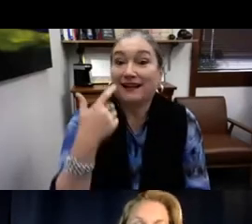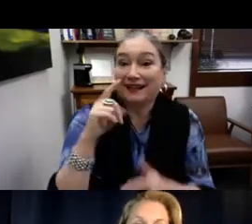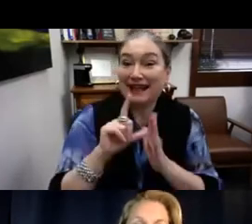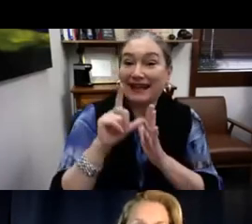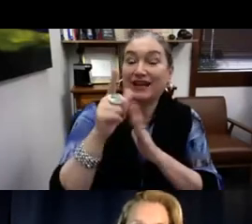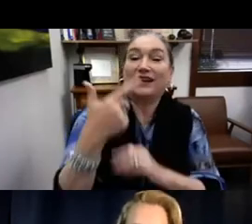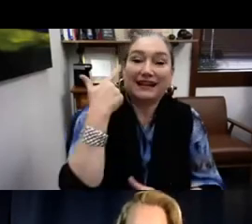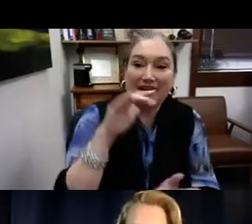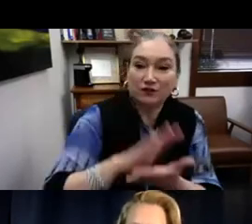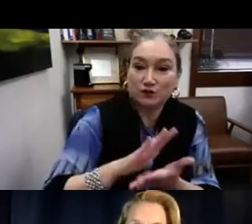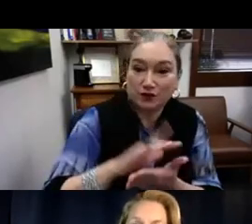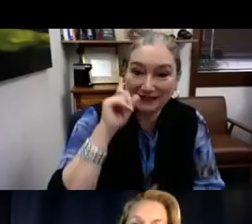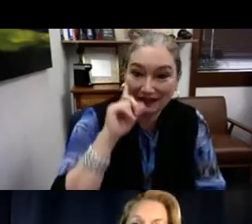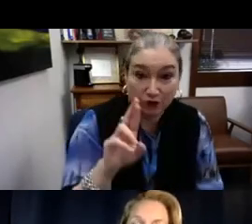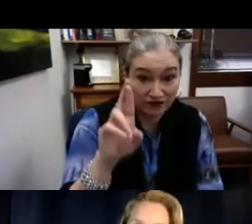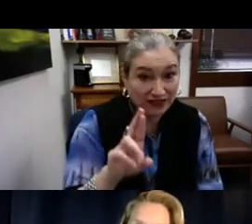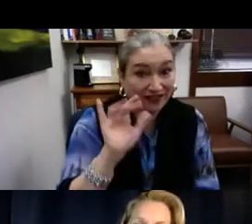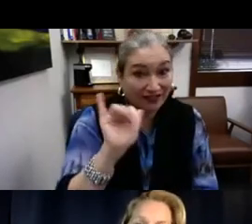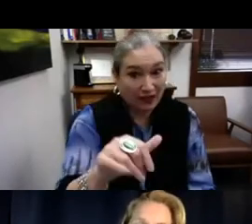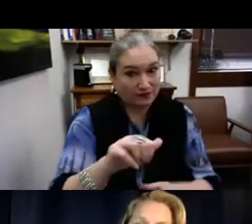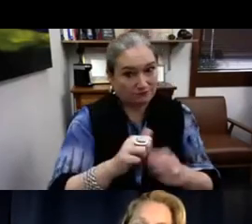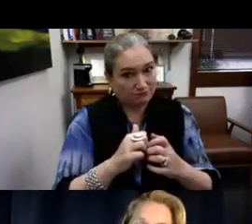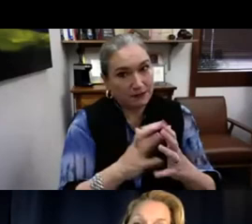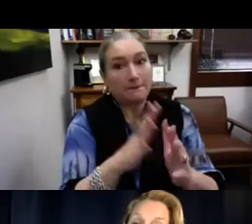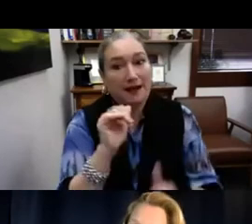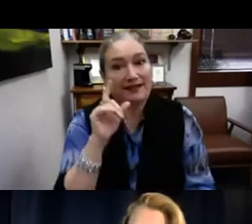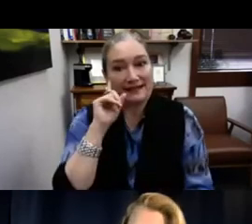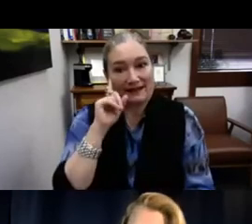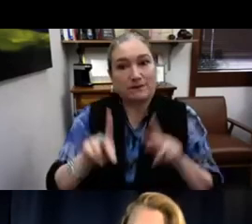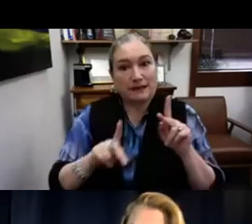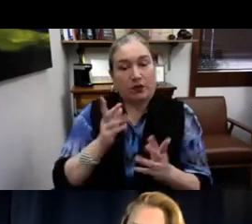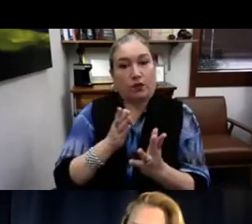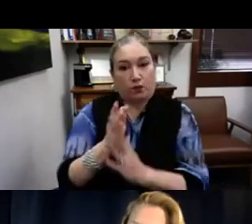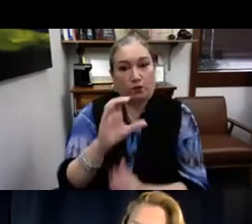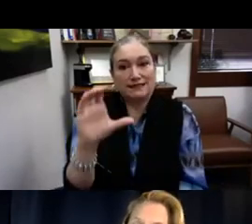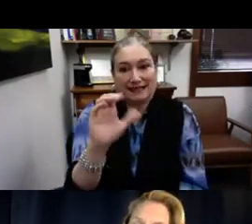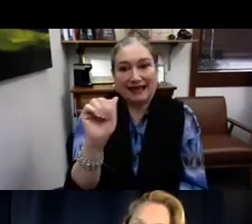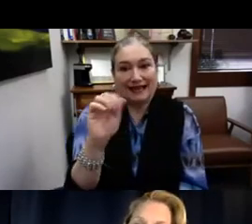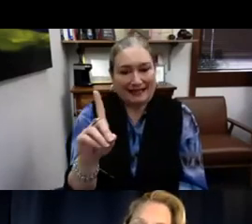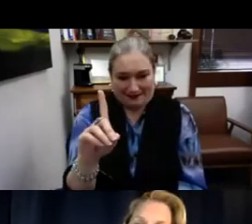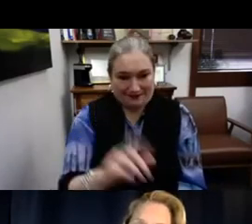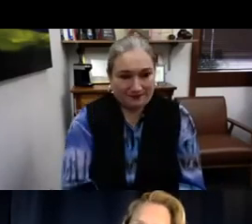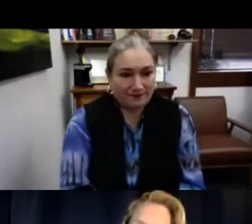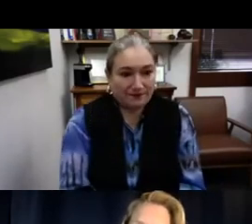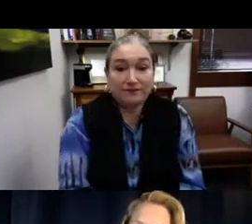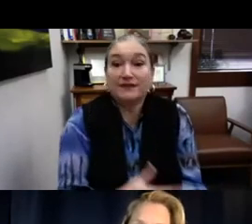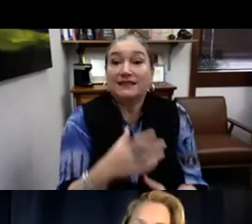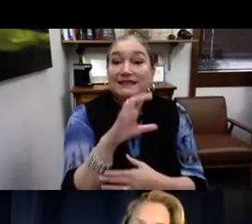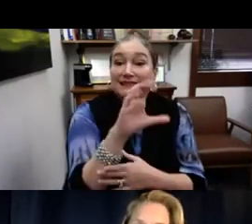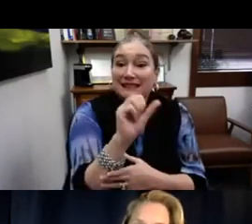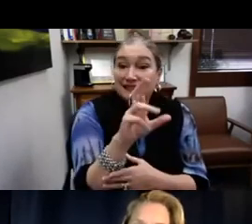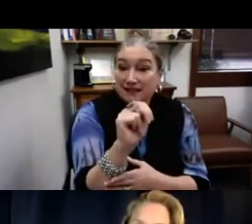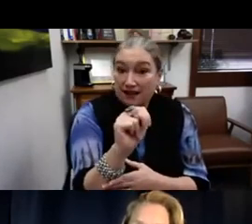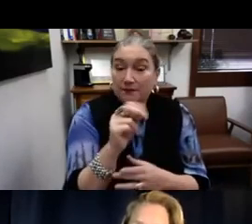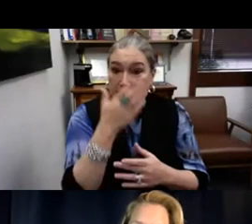Deaf, deaf clubs. then later, California School for the Deaf Riverside was actually set up by the deaf people